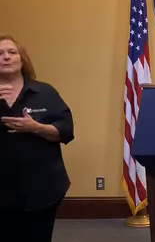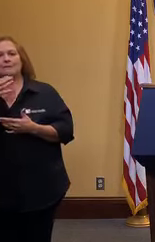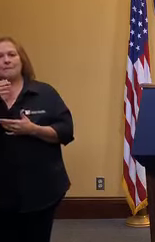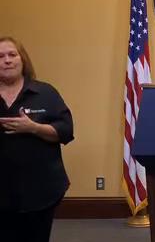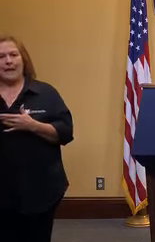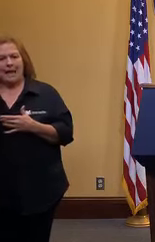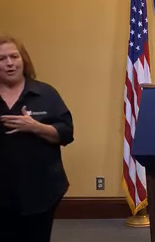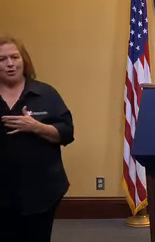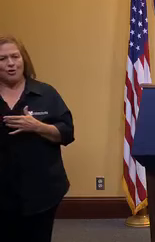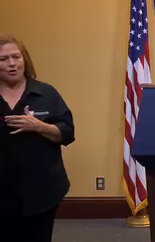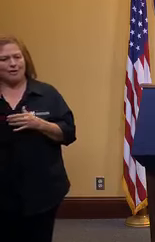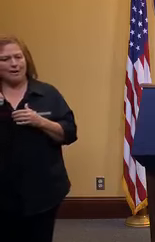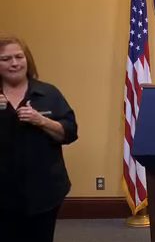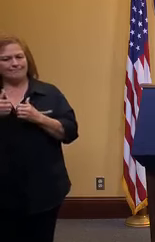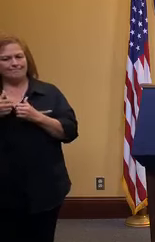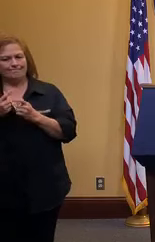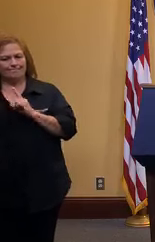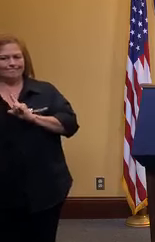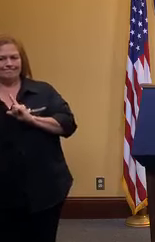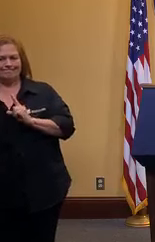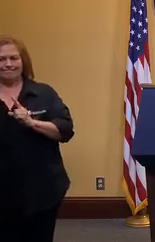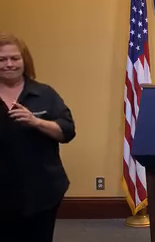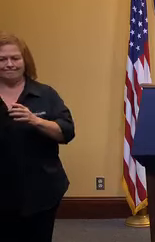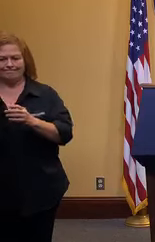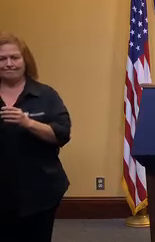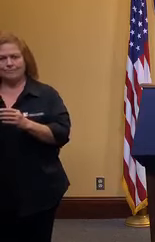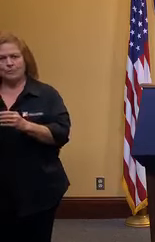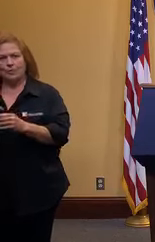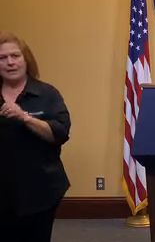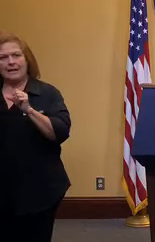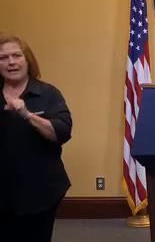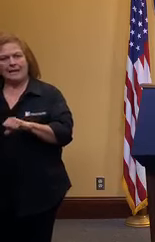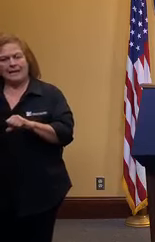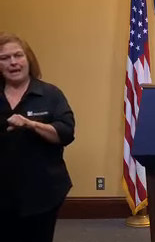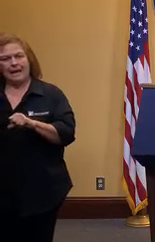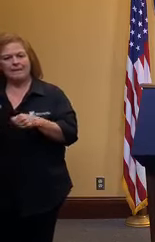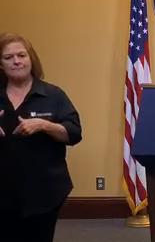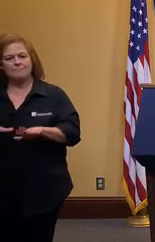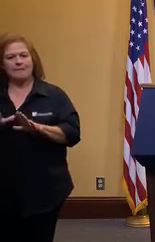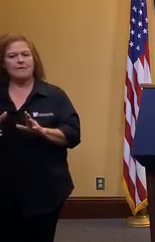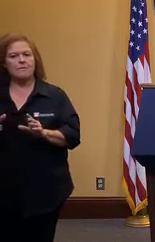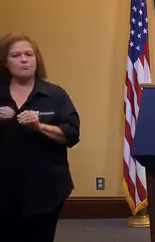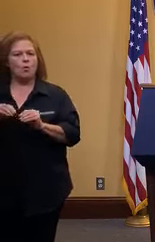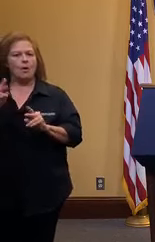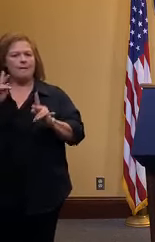more space out indoors where we may be able to allow more individuals to sit outdoor